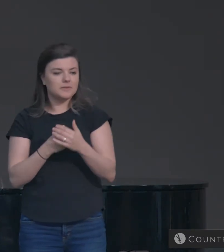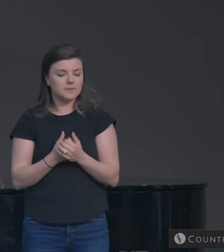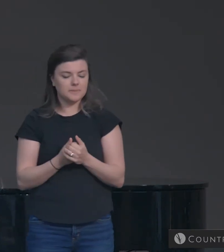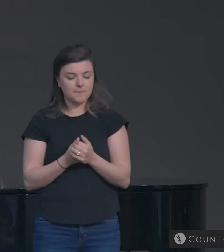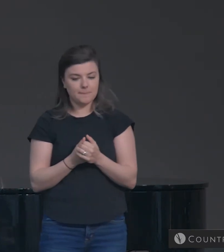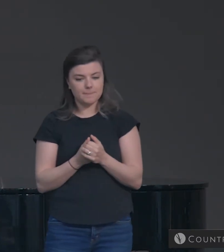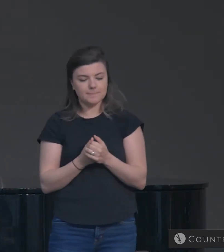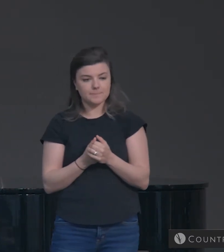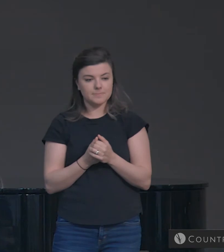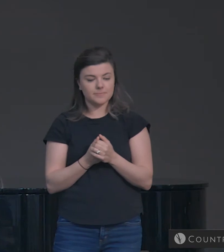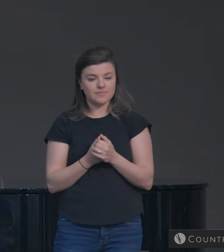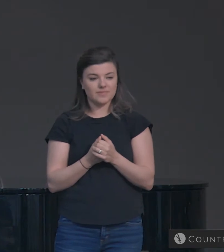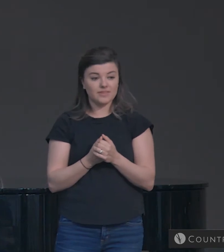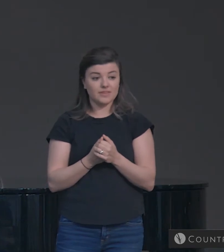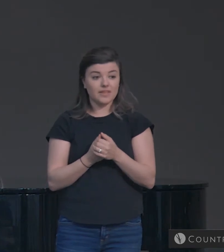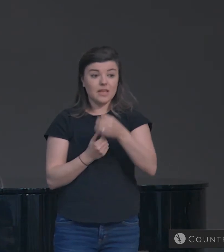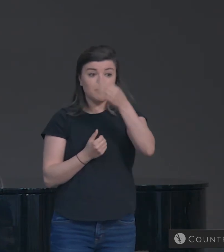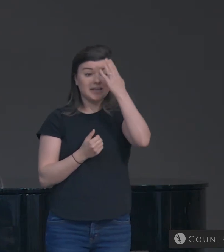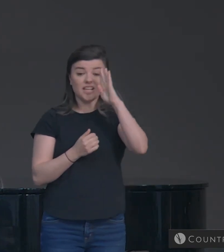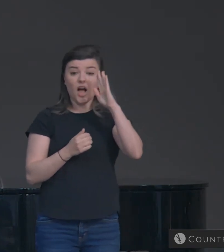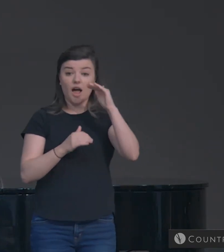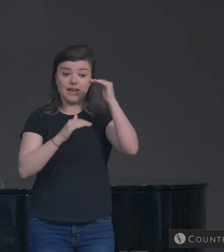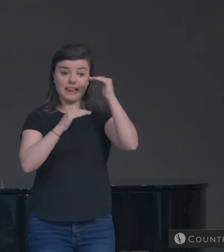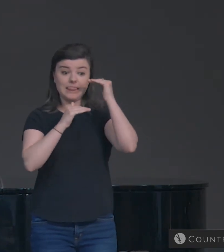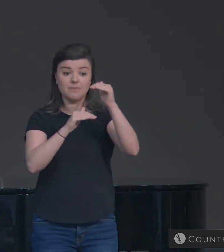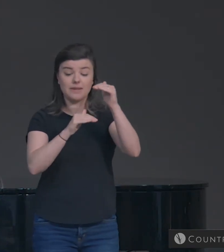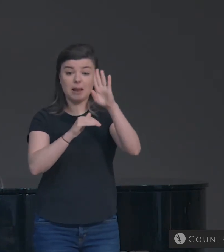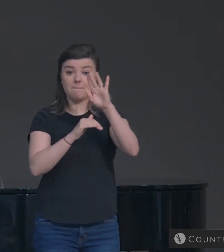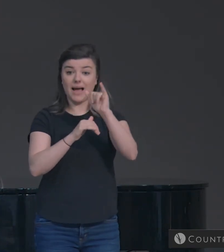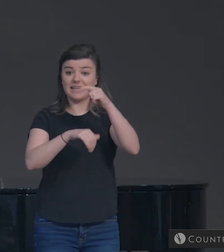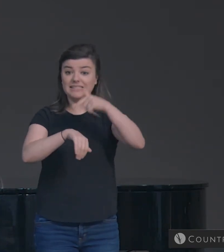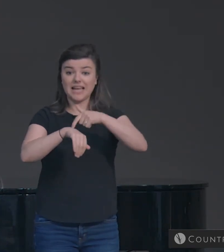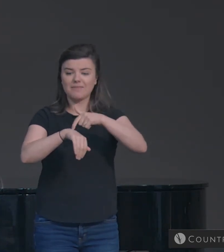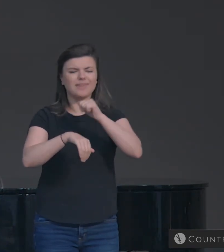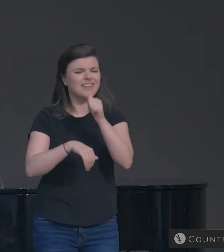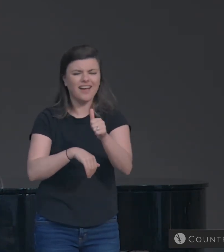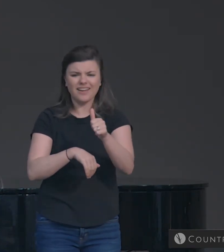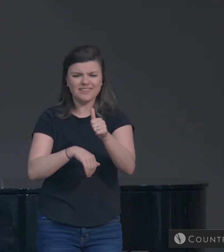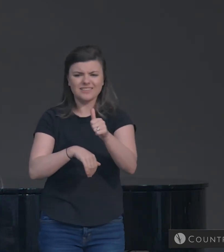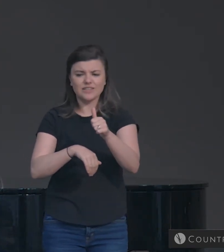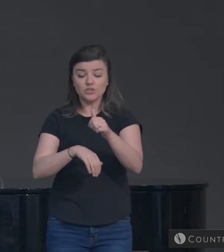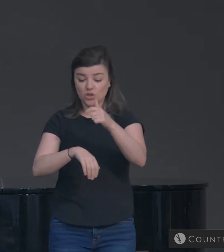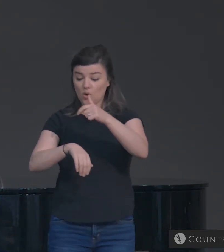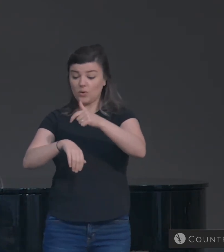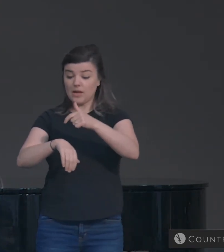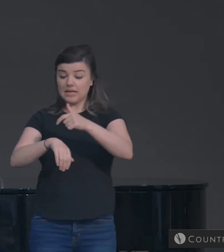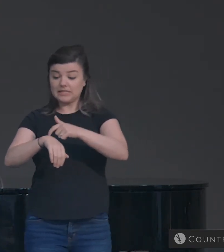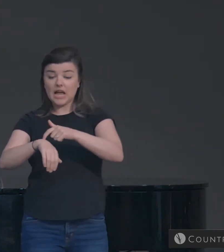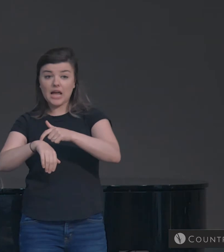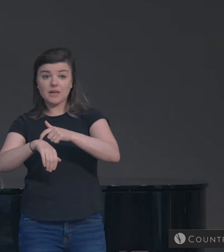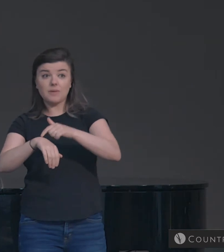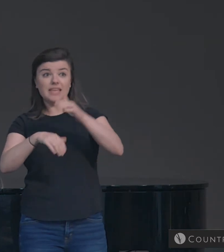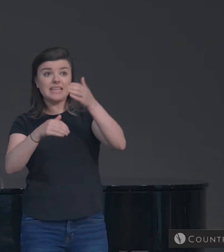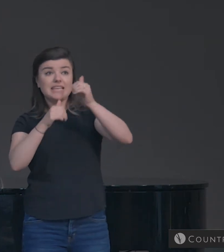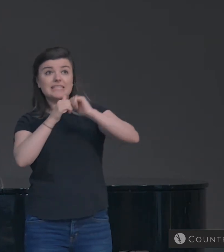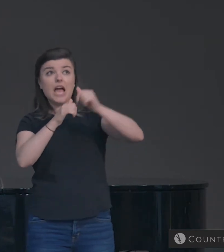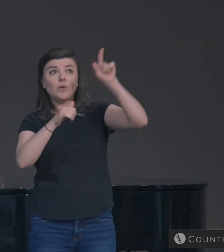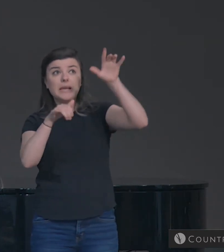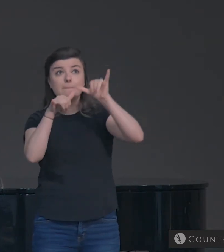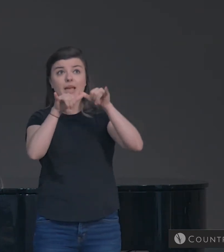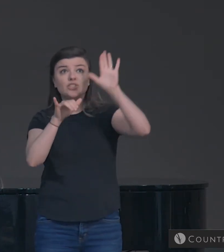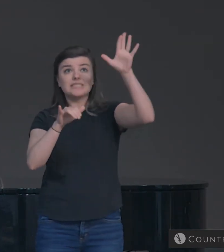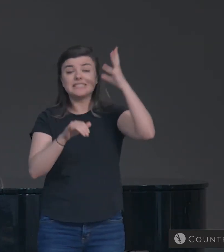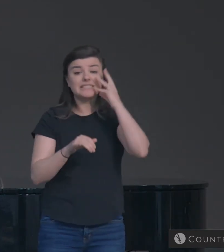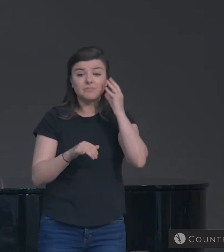Because God is not bound by time. Time itself is not a measure of God's experience.